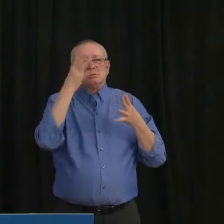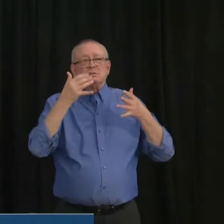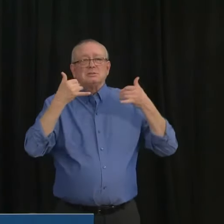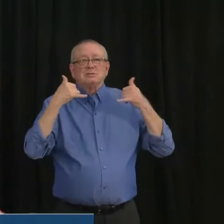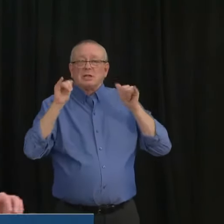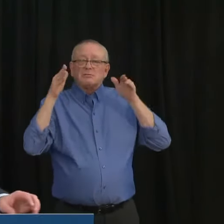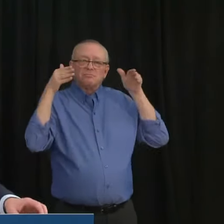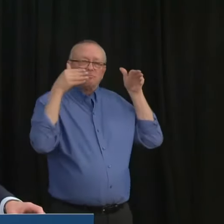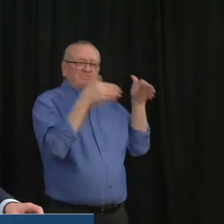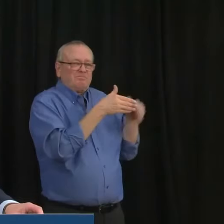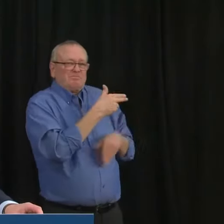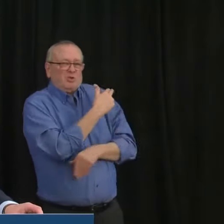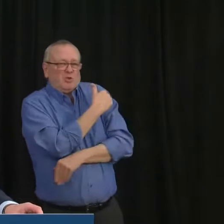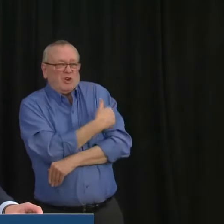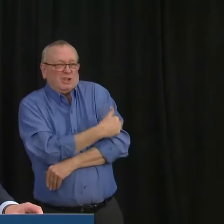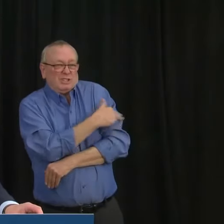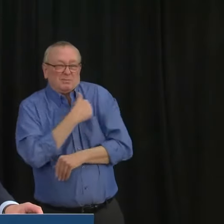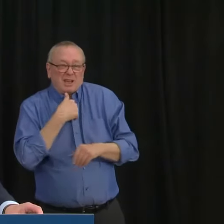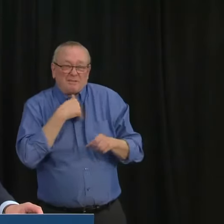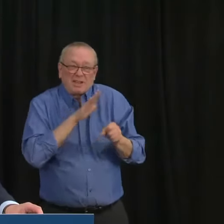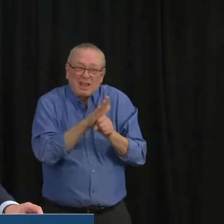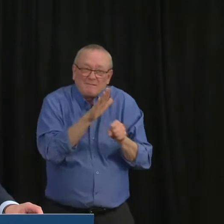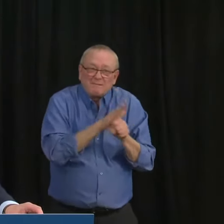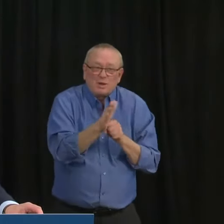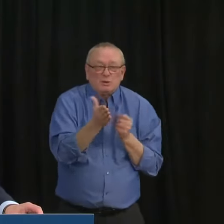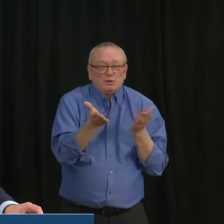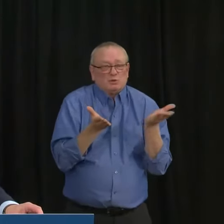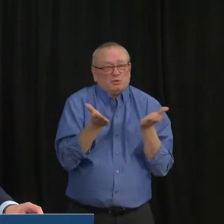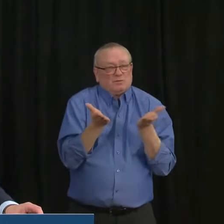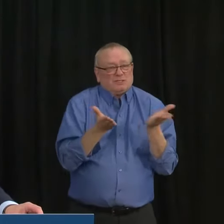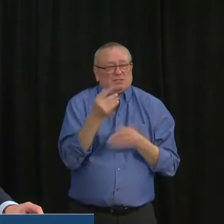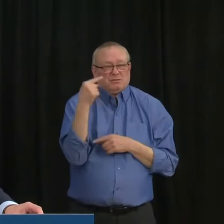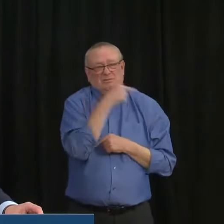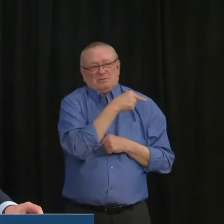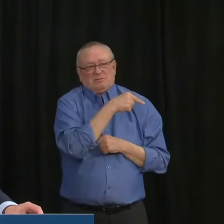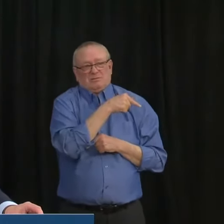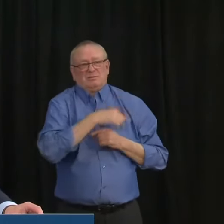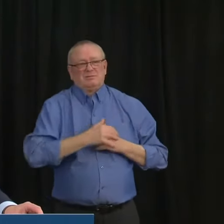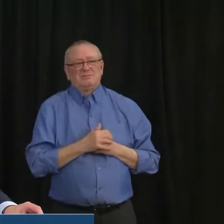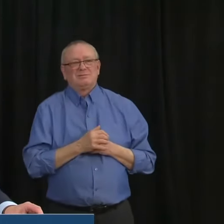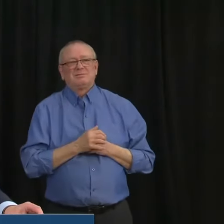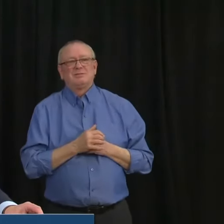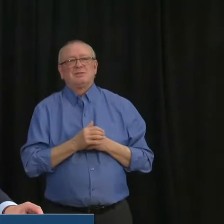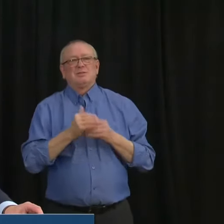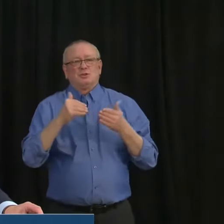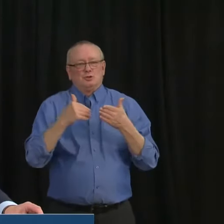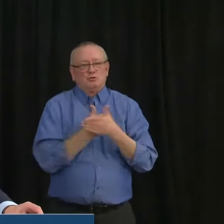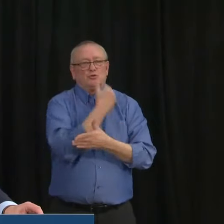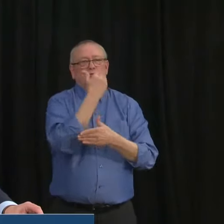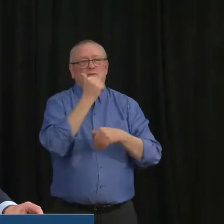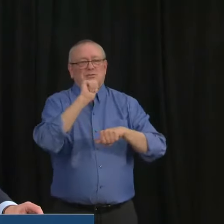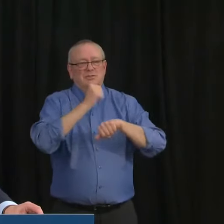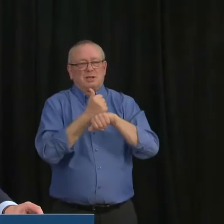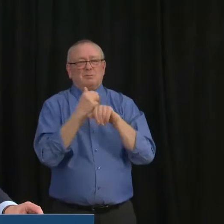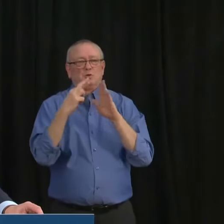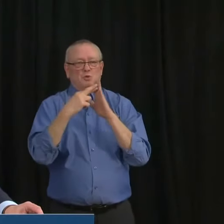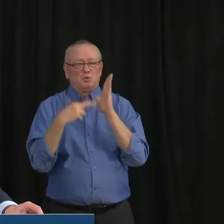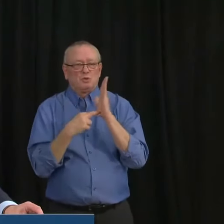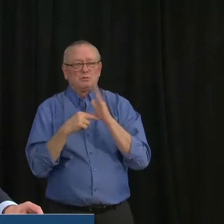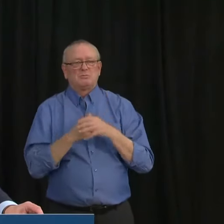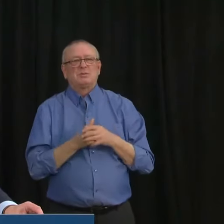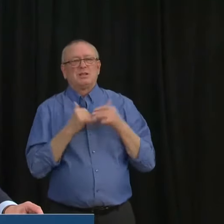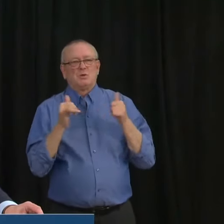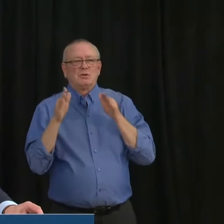Something Premier also talked about this afternoon. In addition to the measures that we've announced today we're continuing to work with